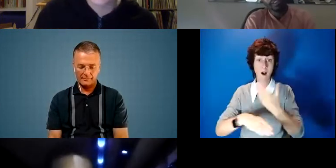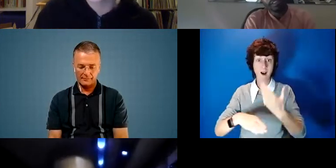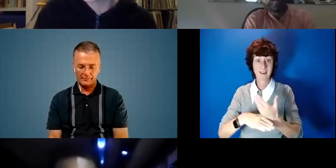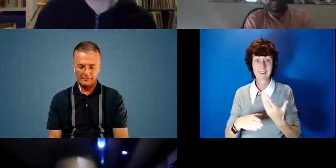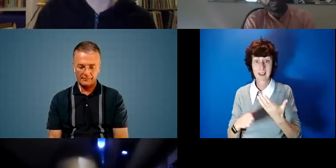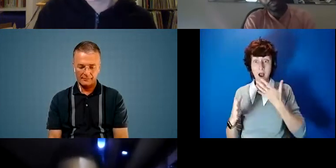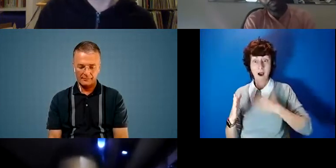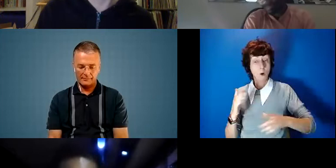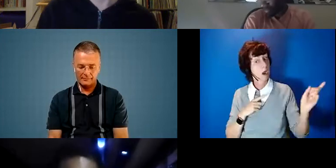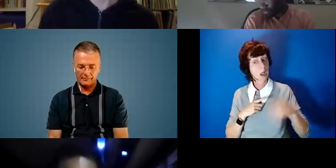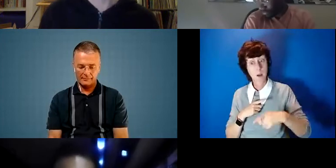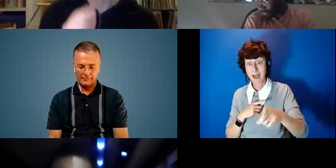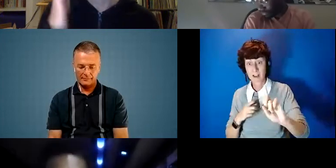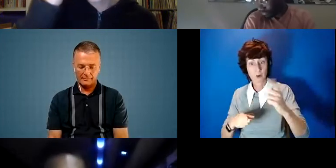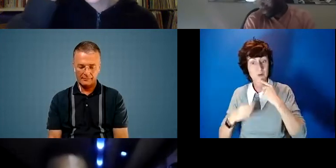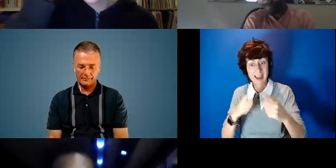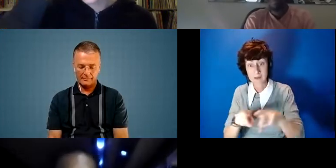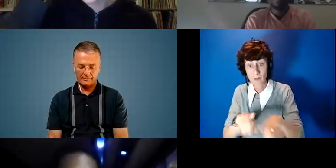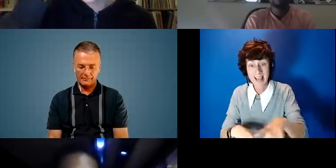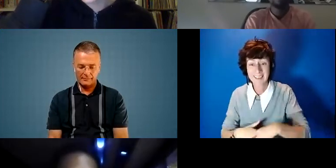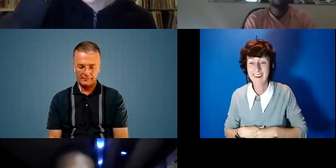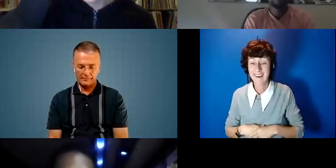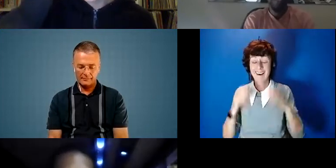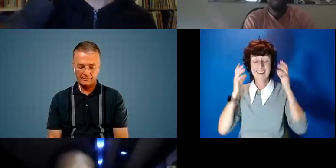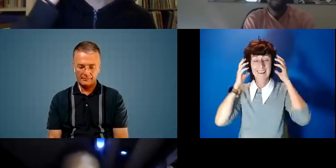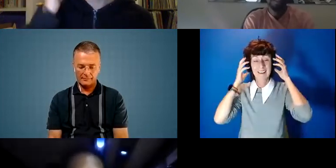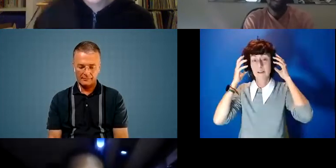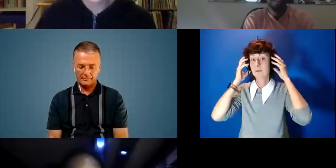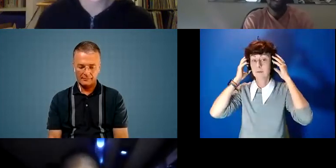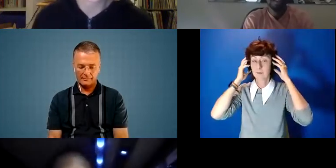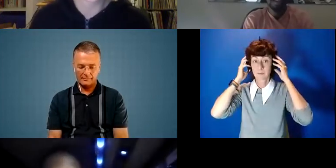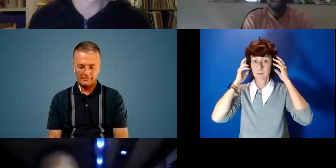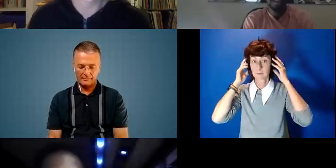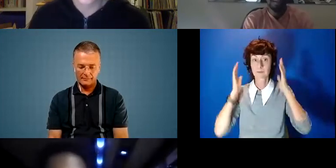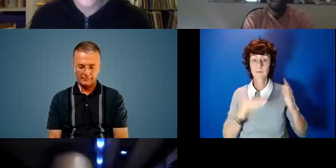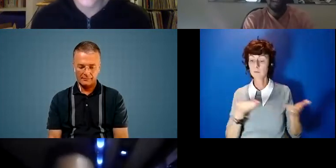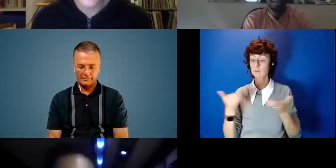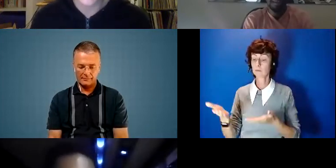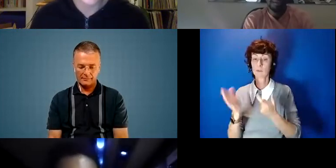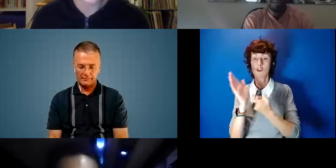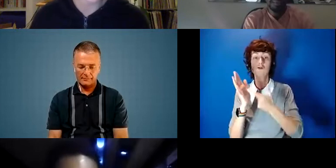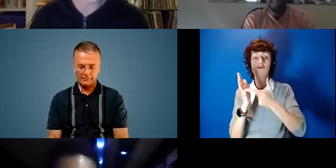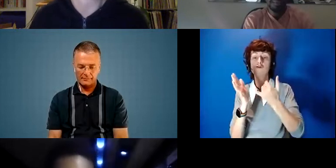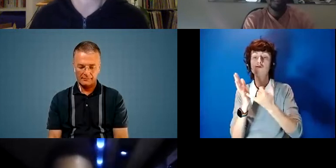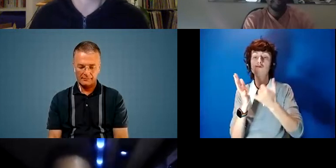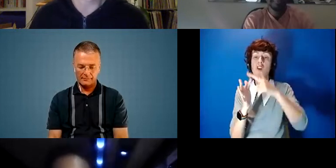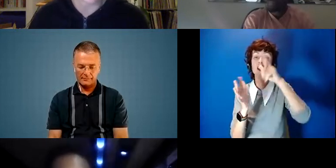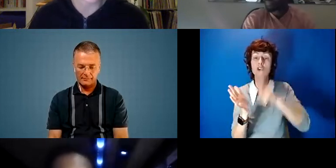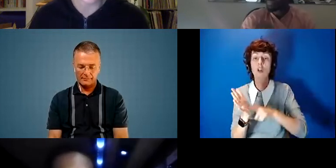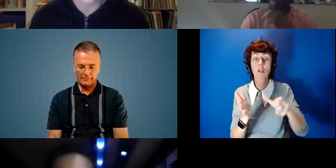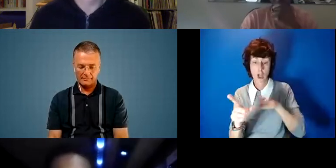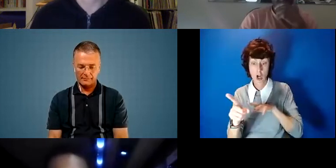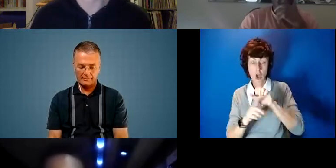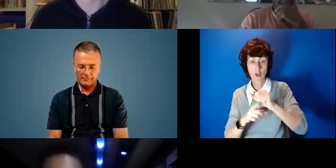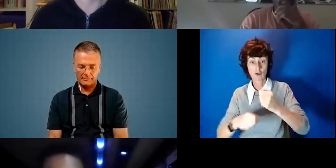you said as well. I hope we have enough time to pull on these amazing threads. I'm now going to pass over to Russell. So Russell is a cultural producer